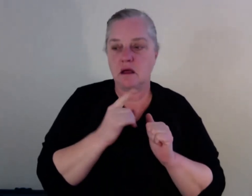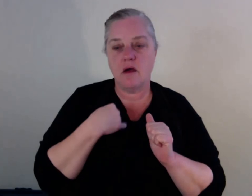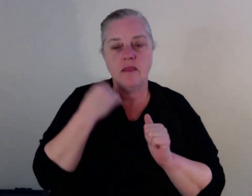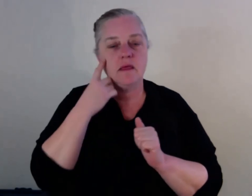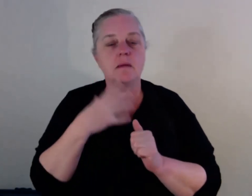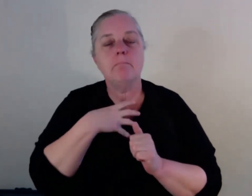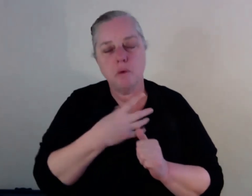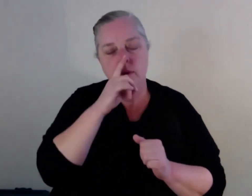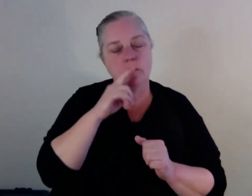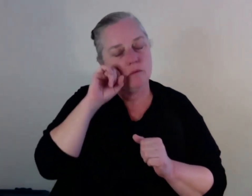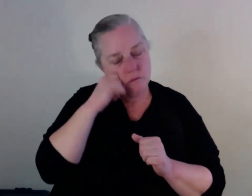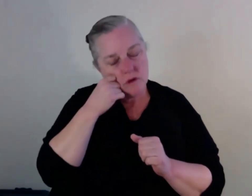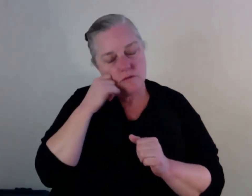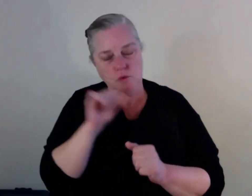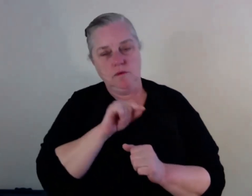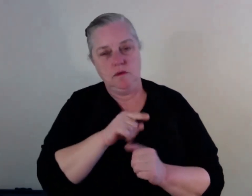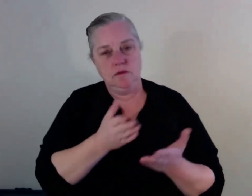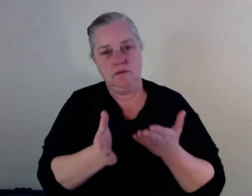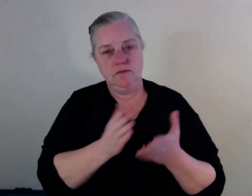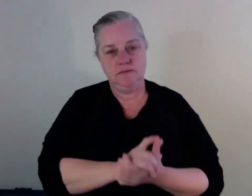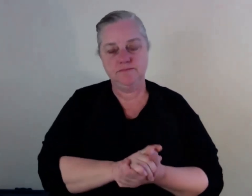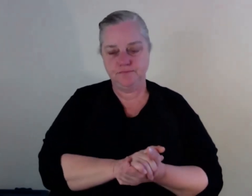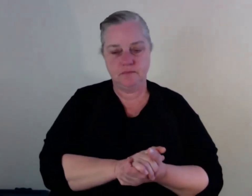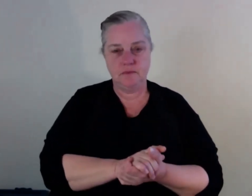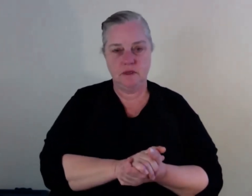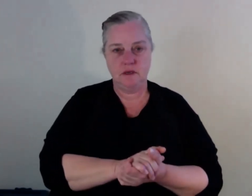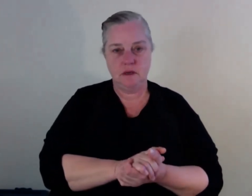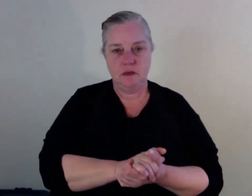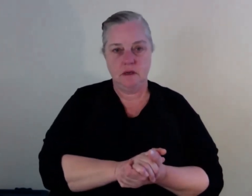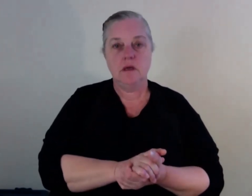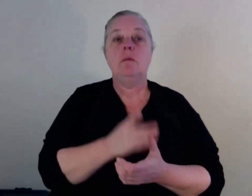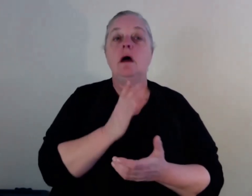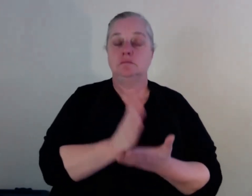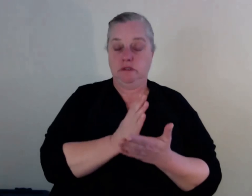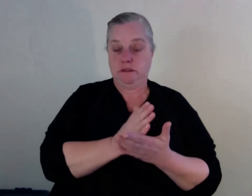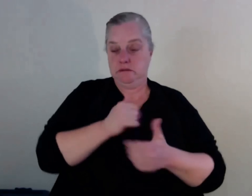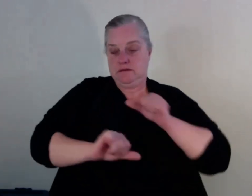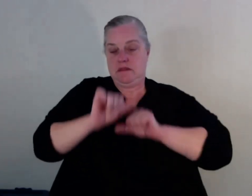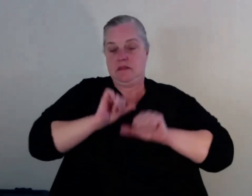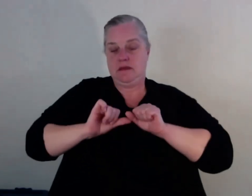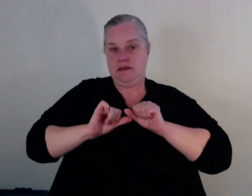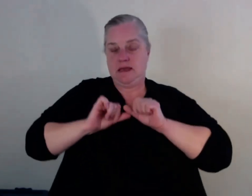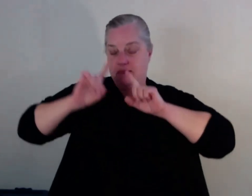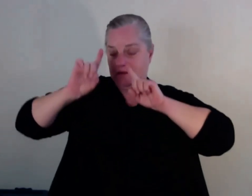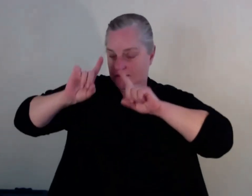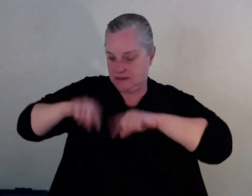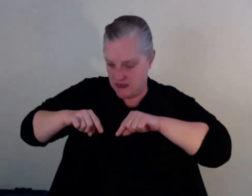I'd like to take it right back to the very beginning, get into the educational classes, start working with nurses and doctors who are